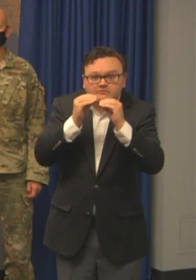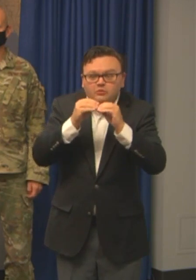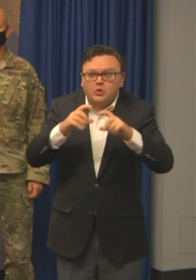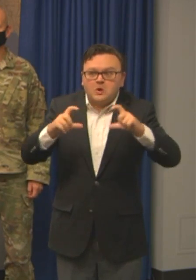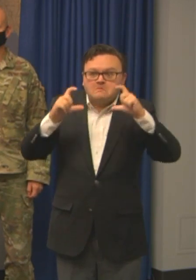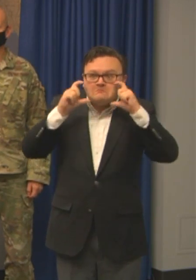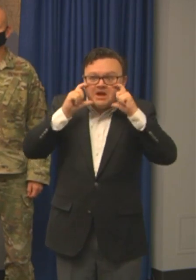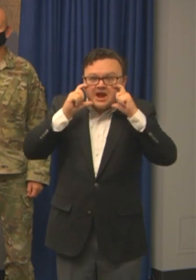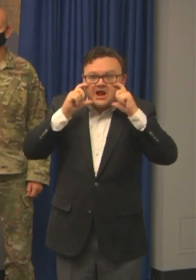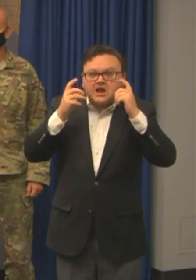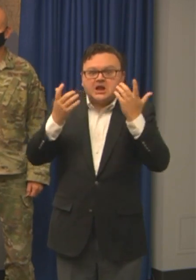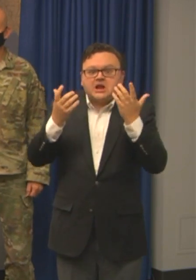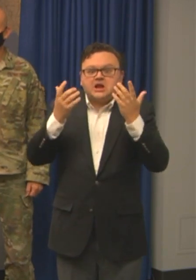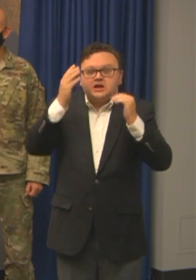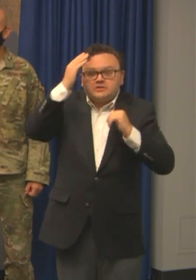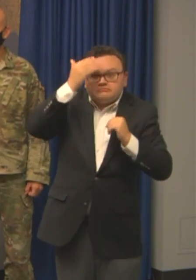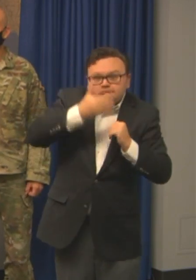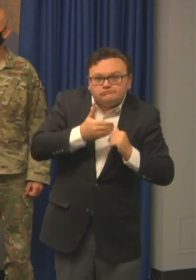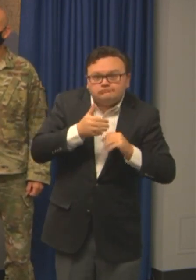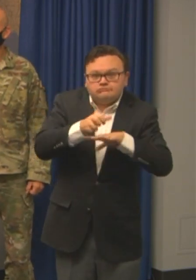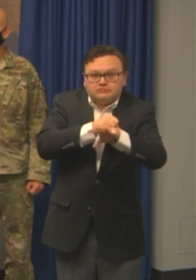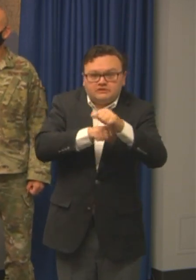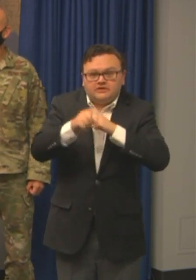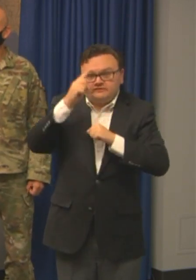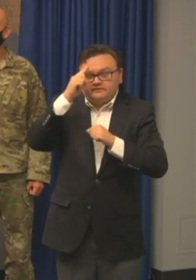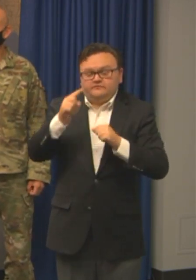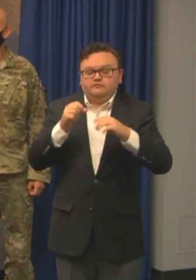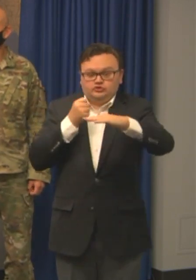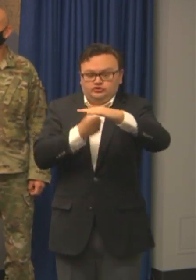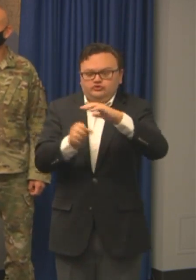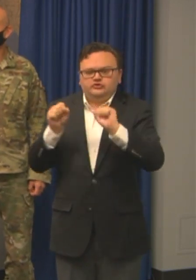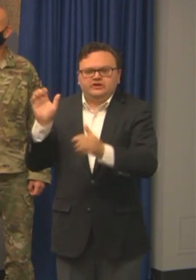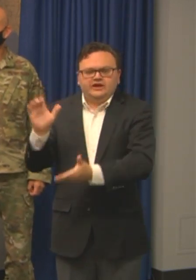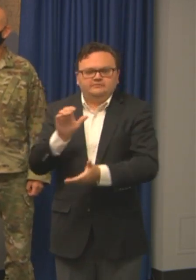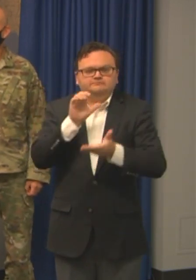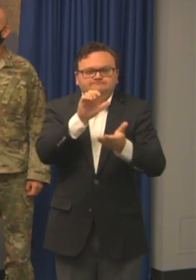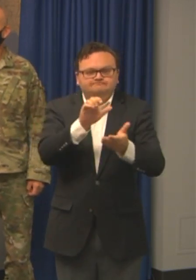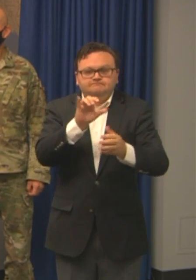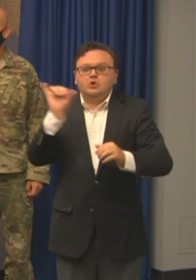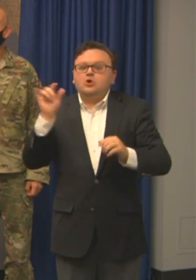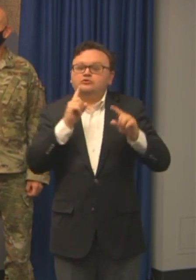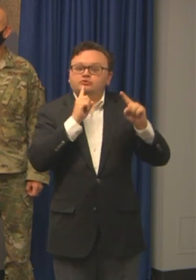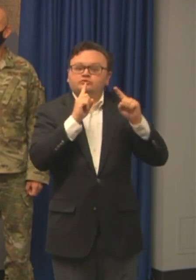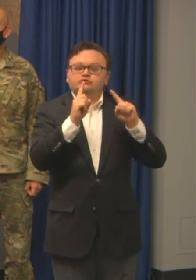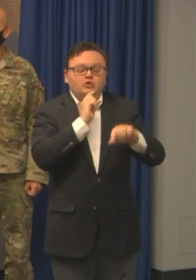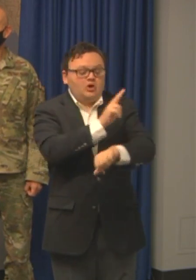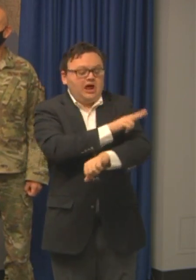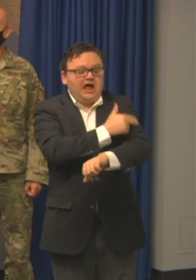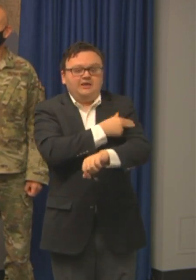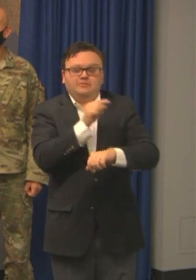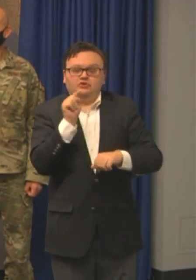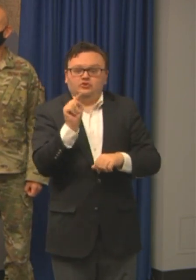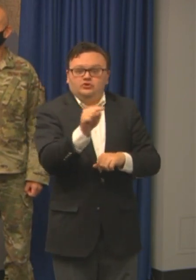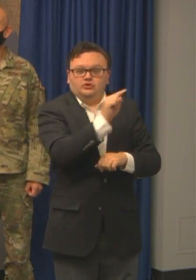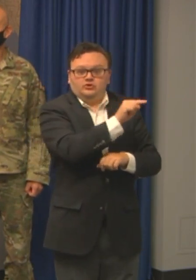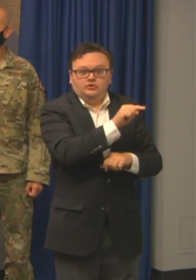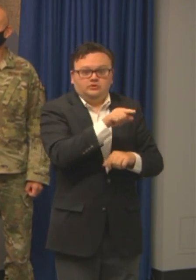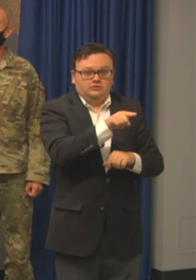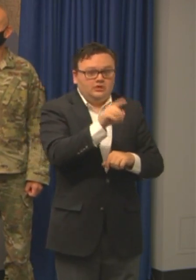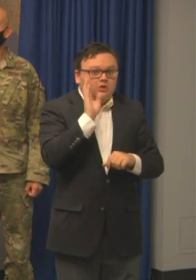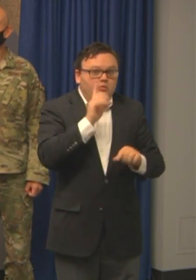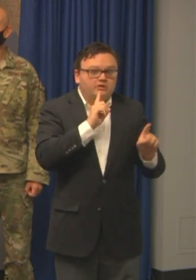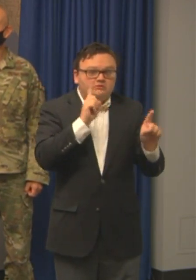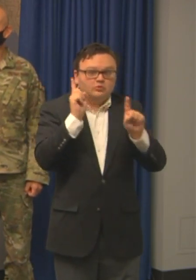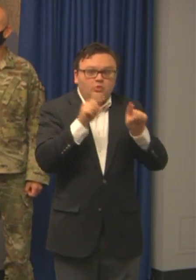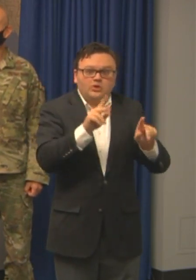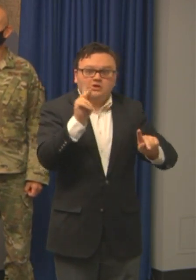our with our hospitals. We don't anticipate hospitals needing to evacuate patients. At this time, we